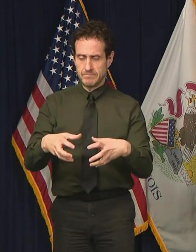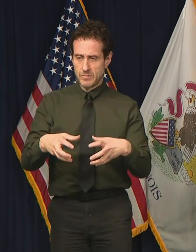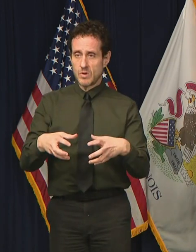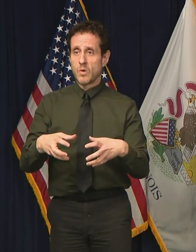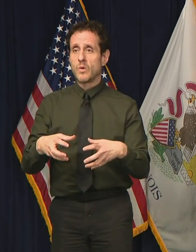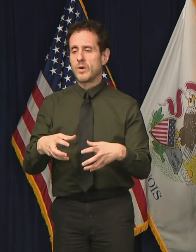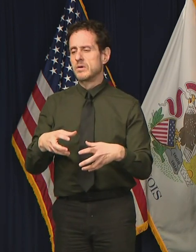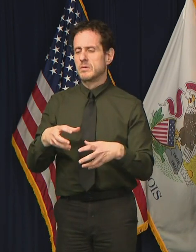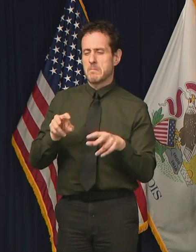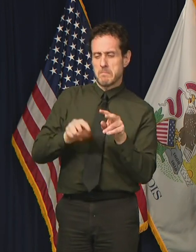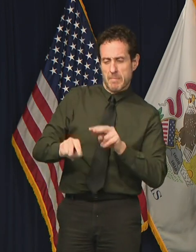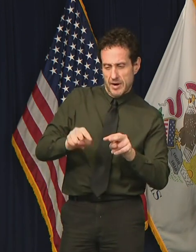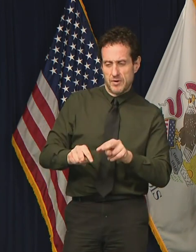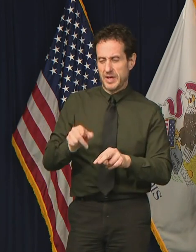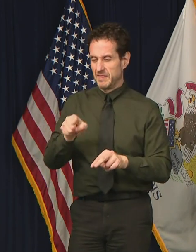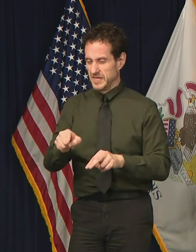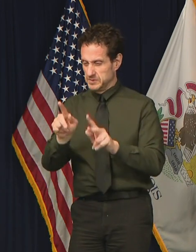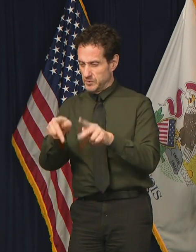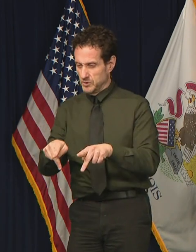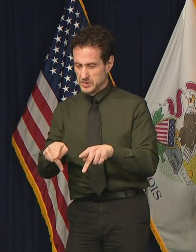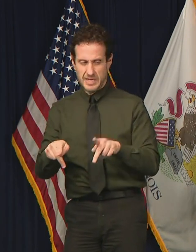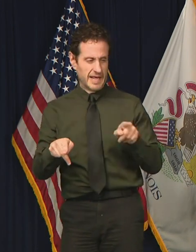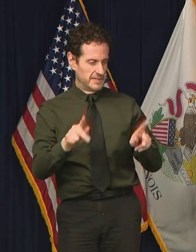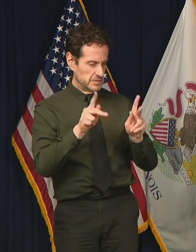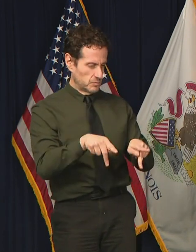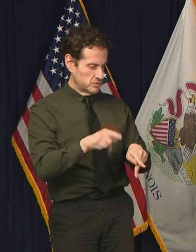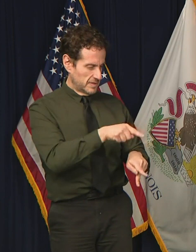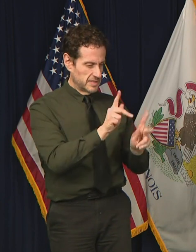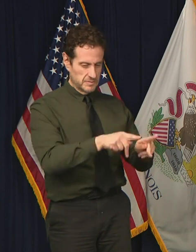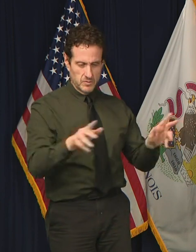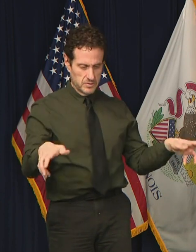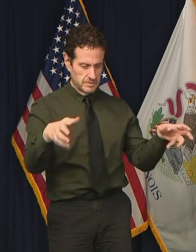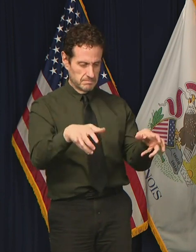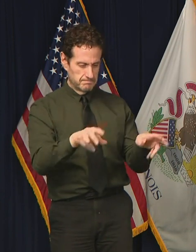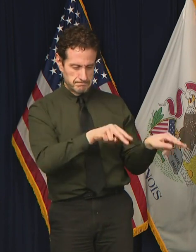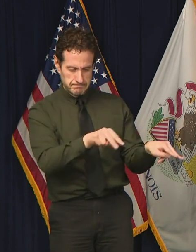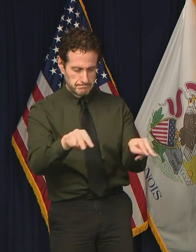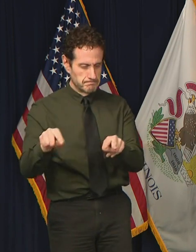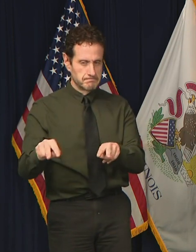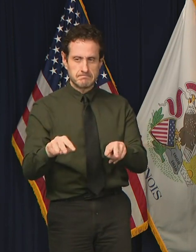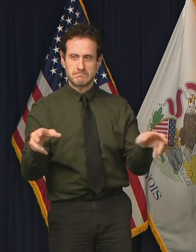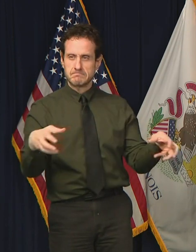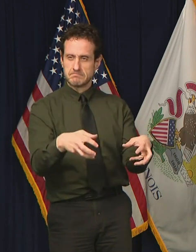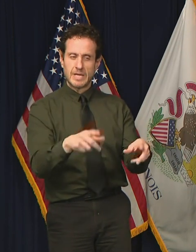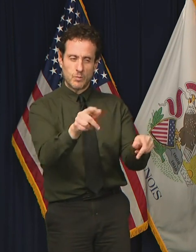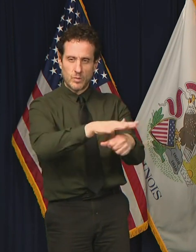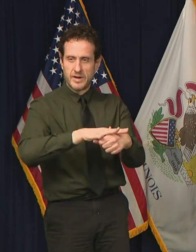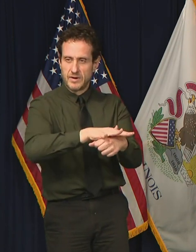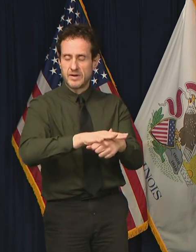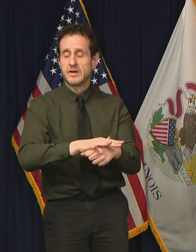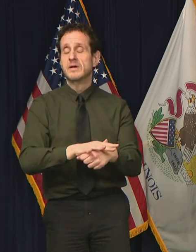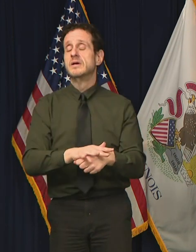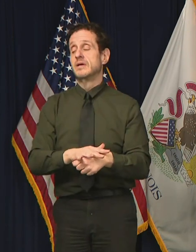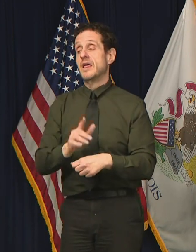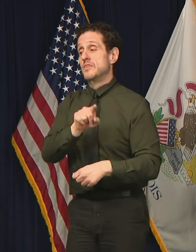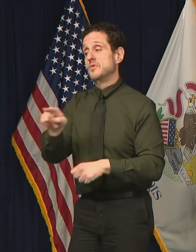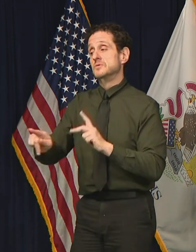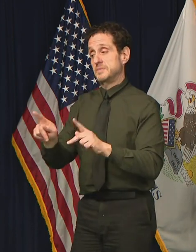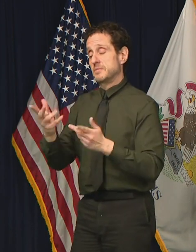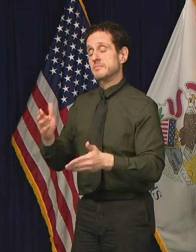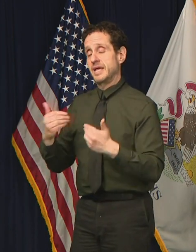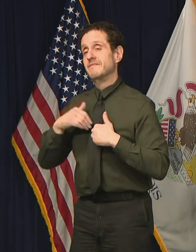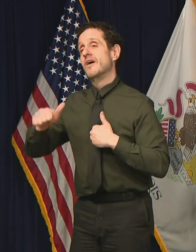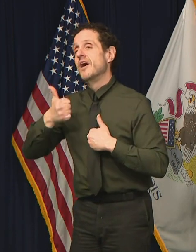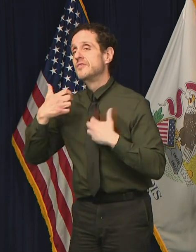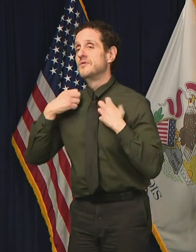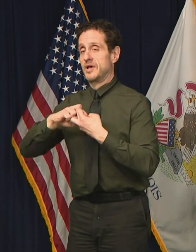together as a group. Additionally, incarcerated individuals may have medical conditions that further increase their